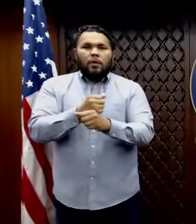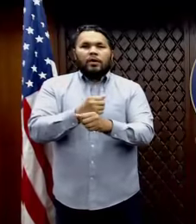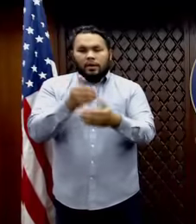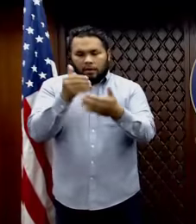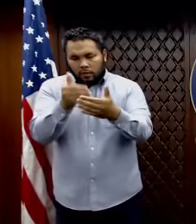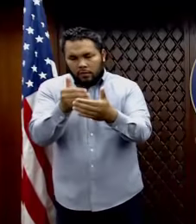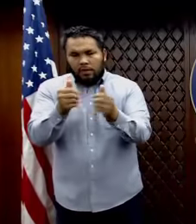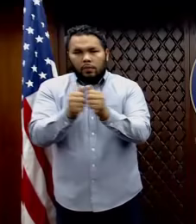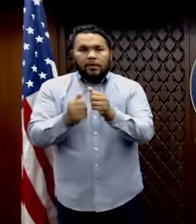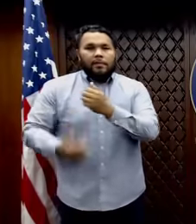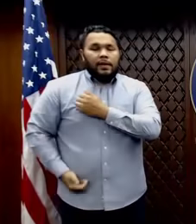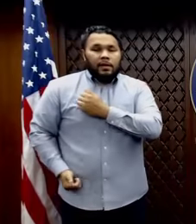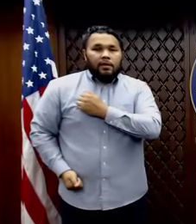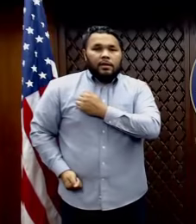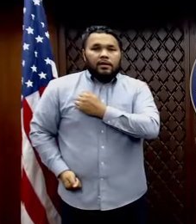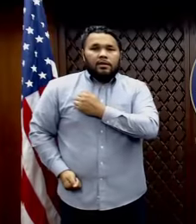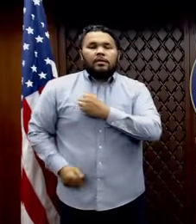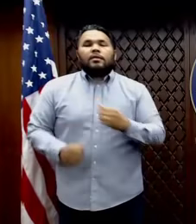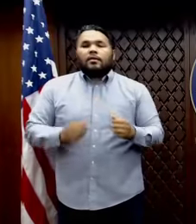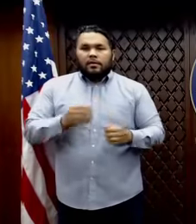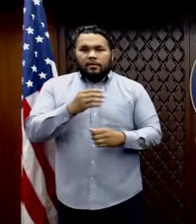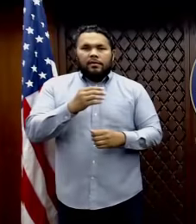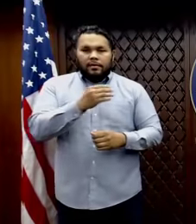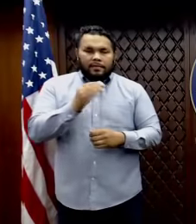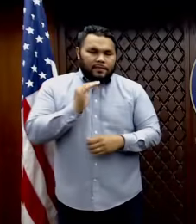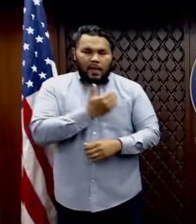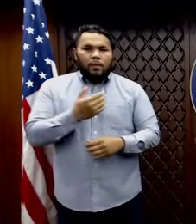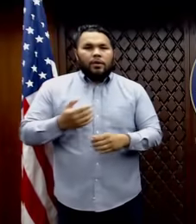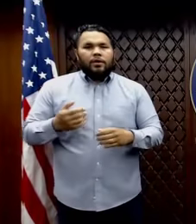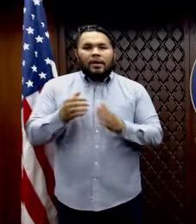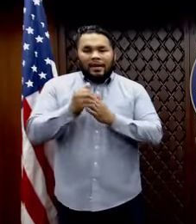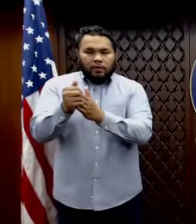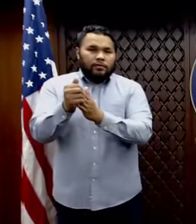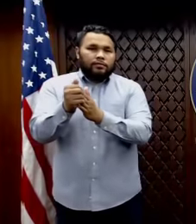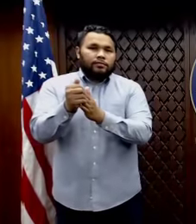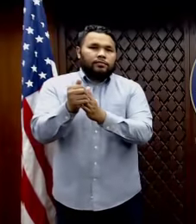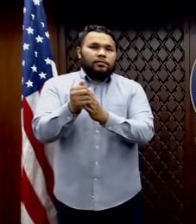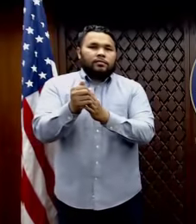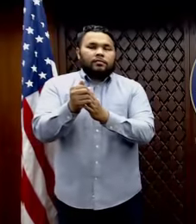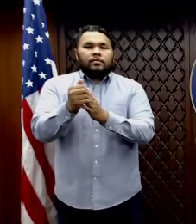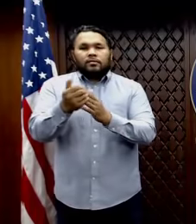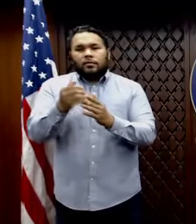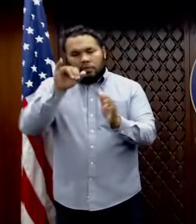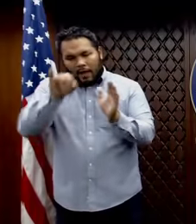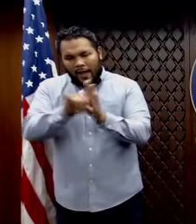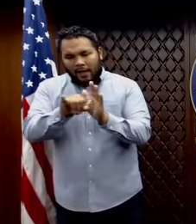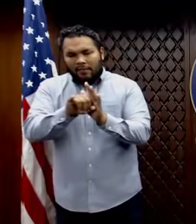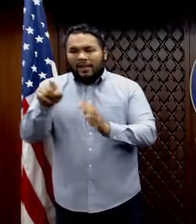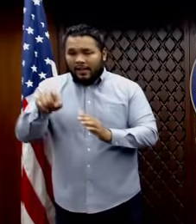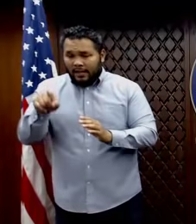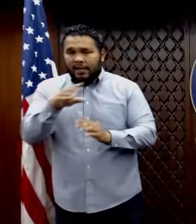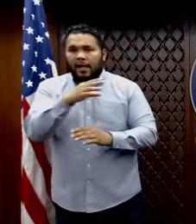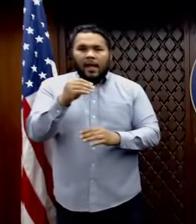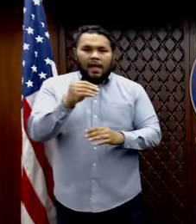also with our leadership to identify the need and also to identify the capacity.